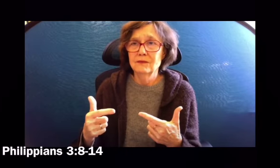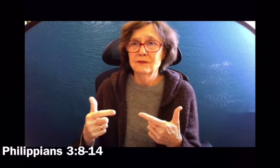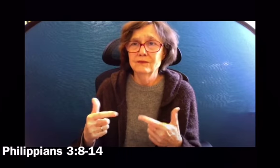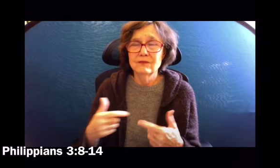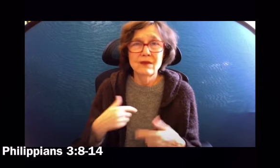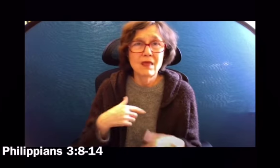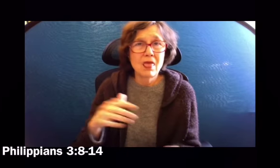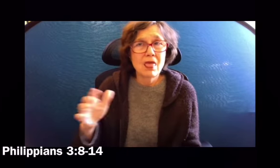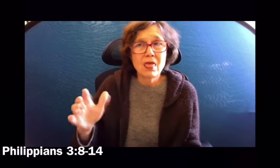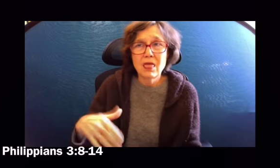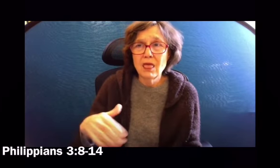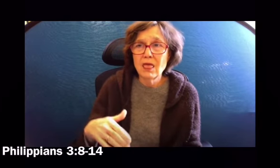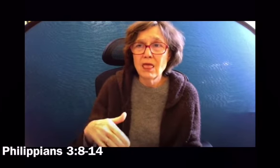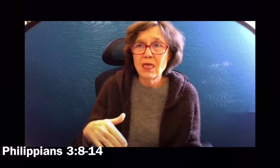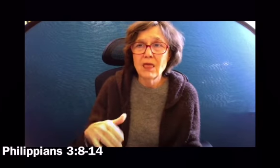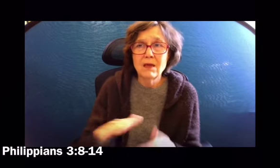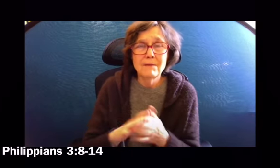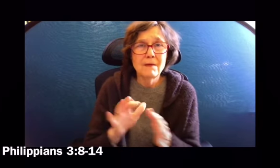of by Christ Jesus.